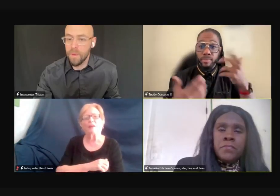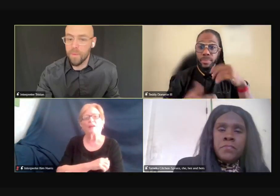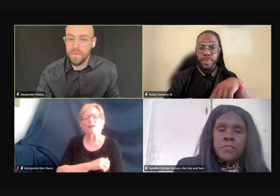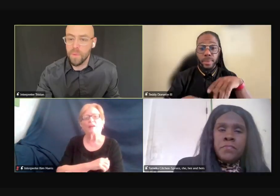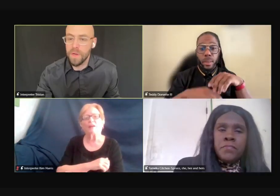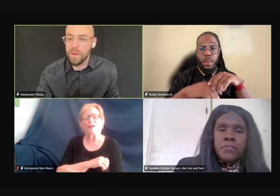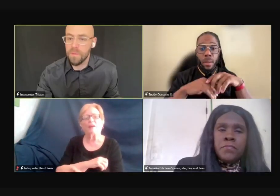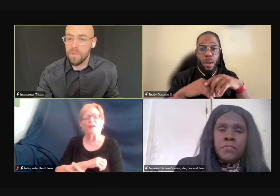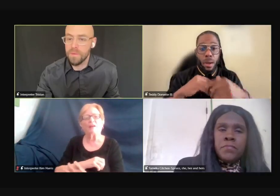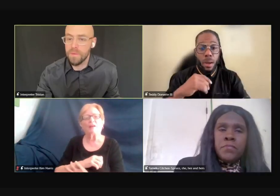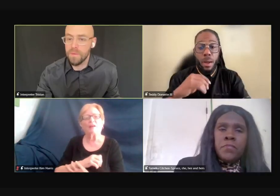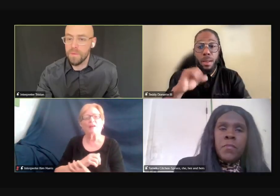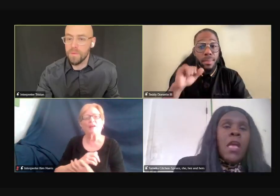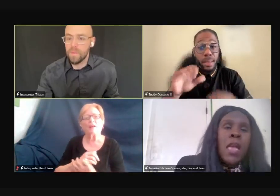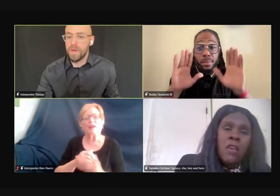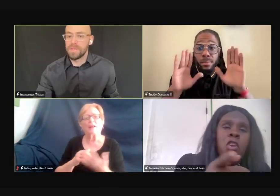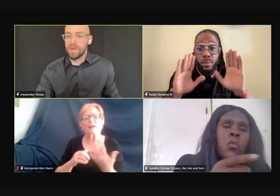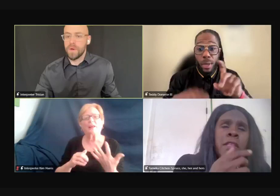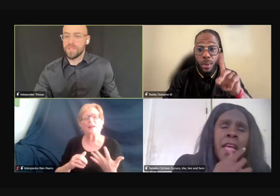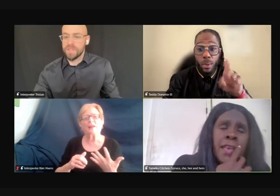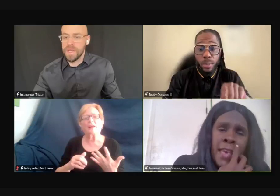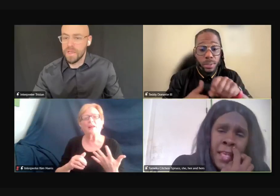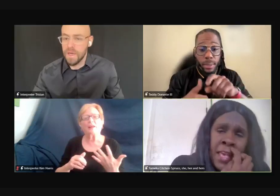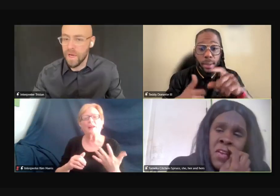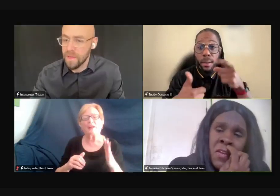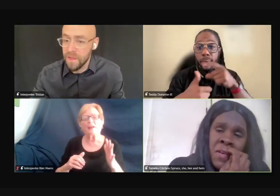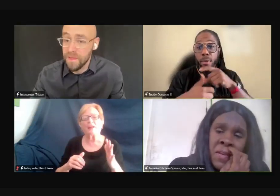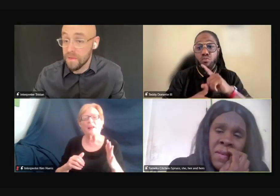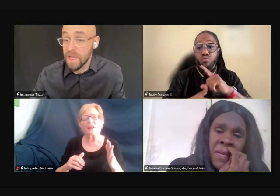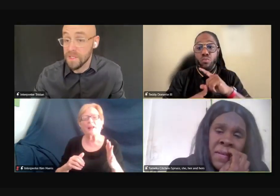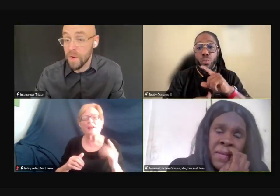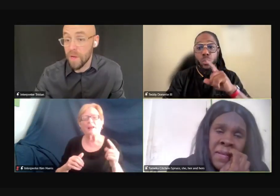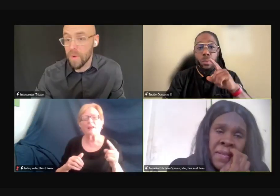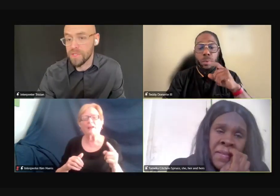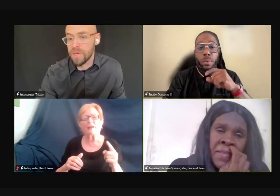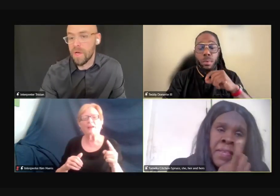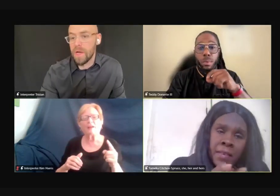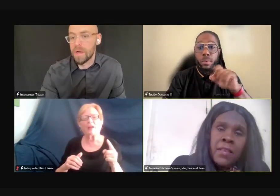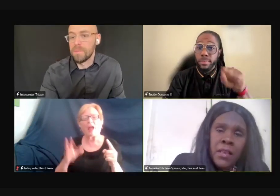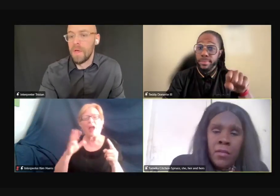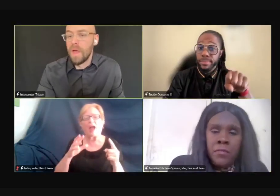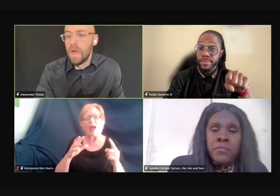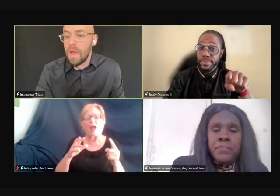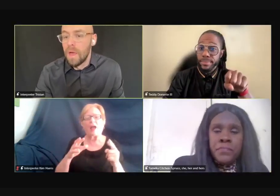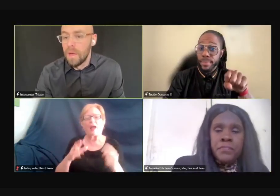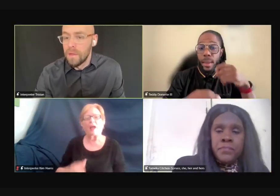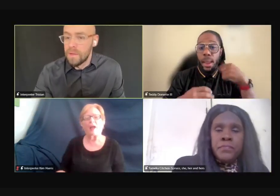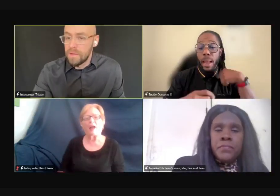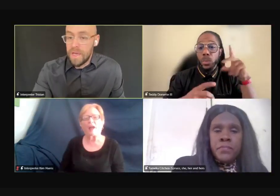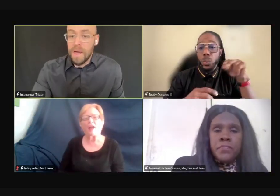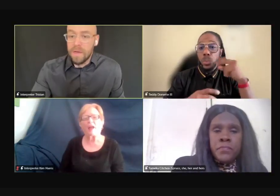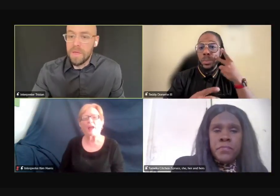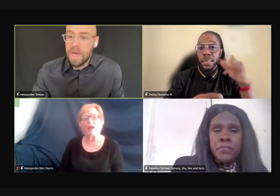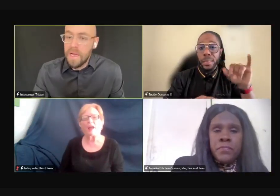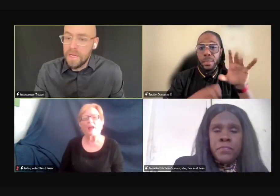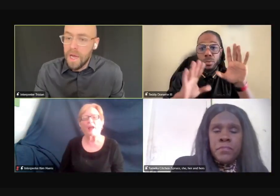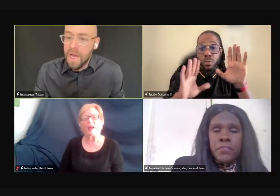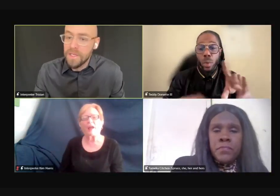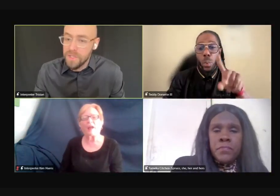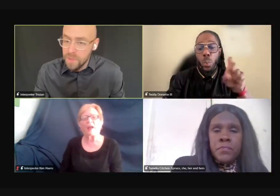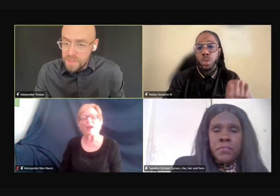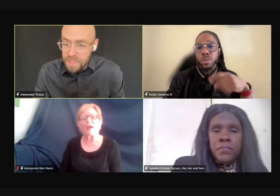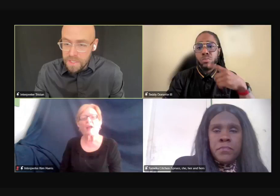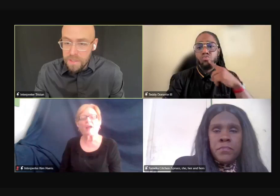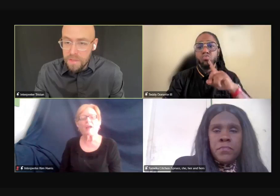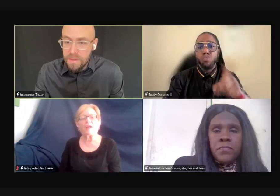Yeah. So what, what is the question? I think that's a great question. Um, yeah, I,